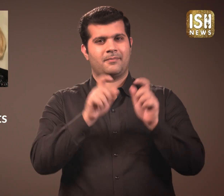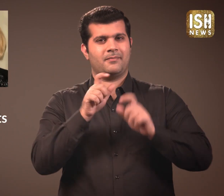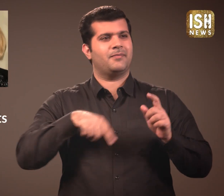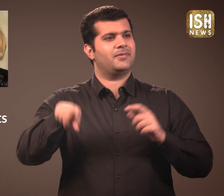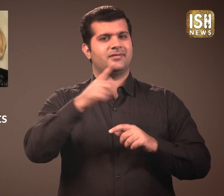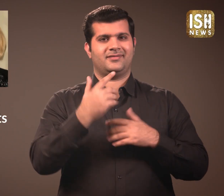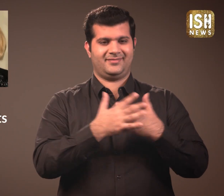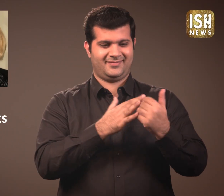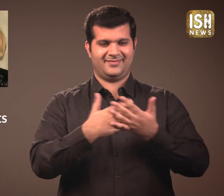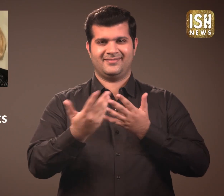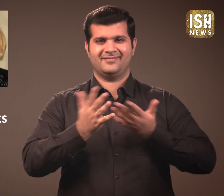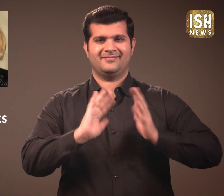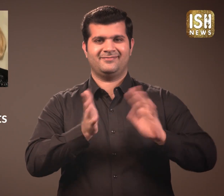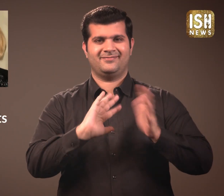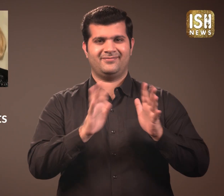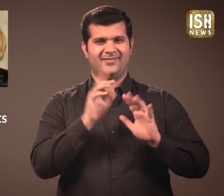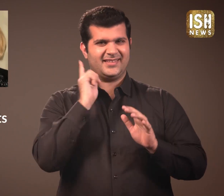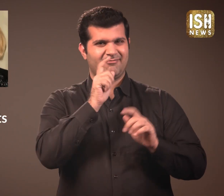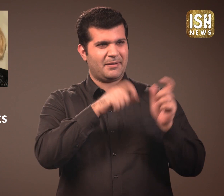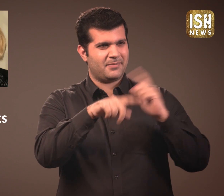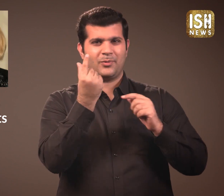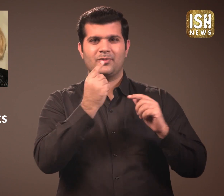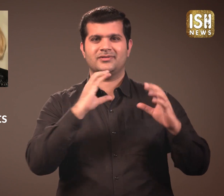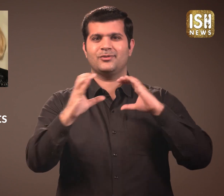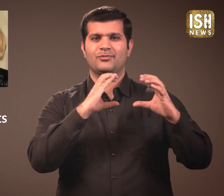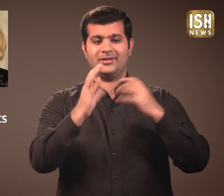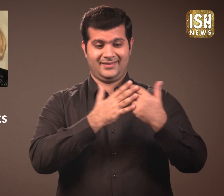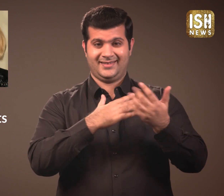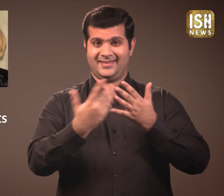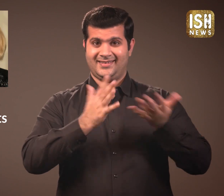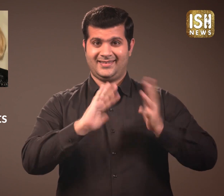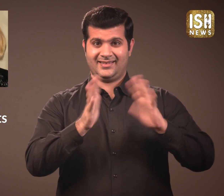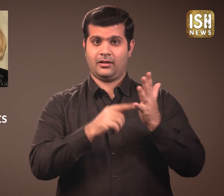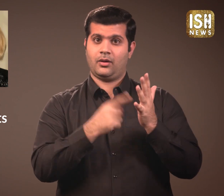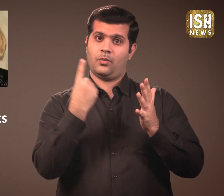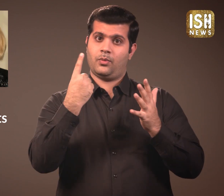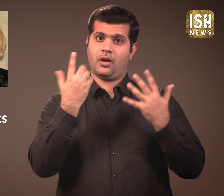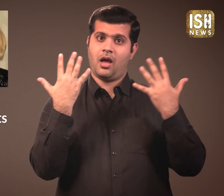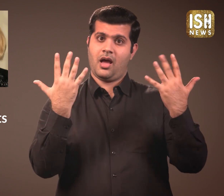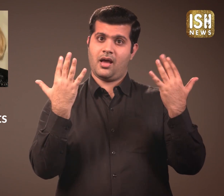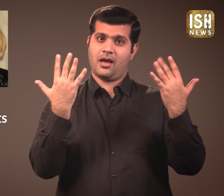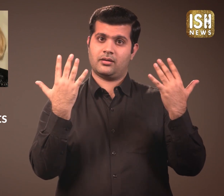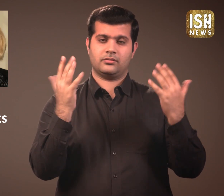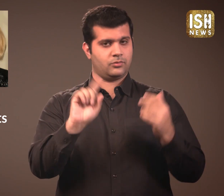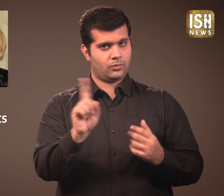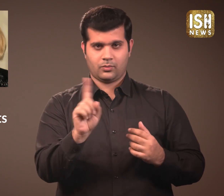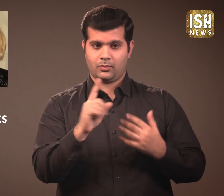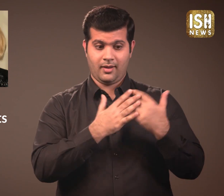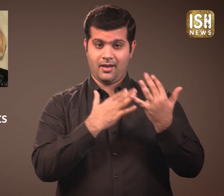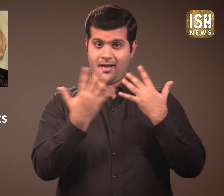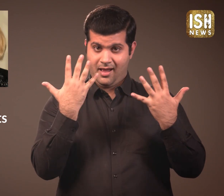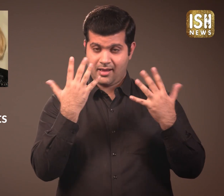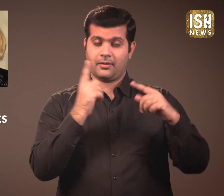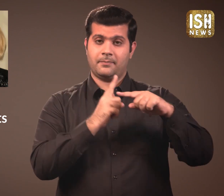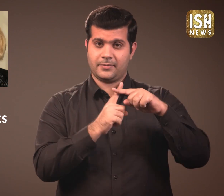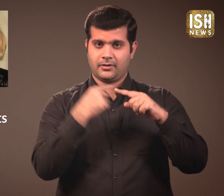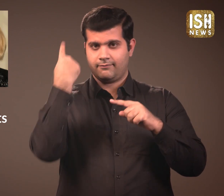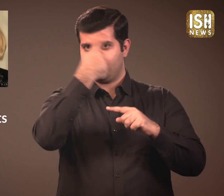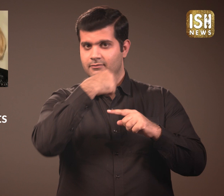Everyone thinks that sign language, which is how Deaf people communicate, is only about the hands. No! It is about the hands,